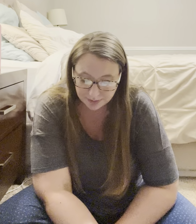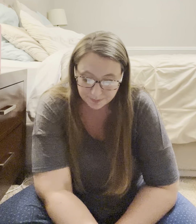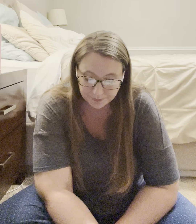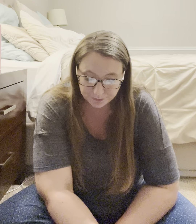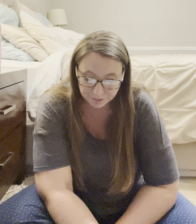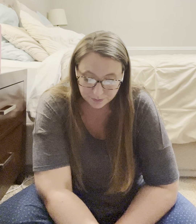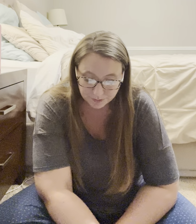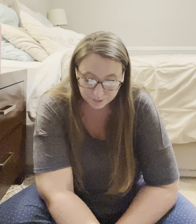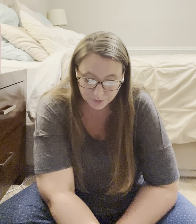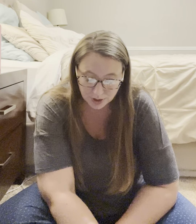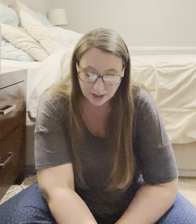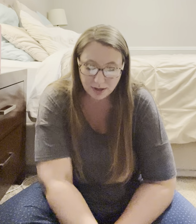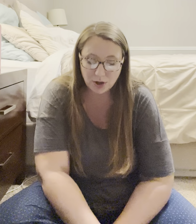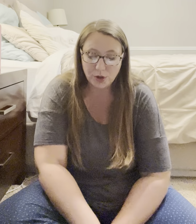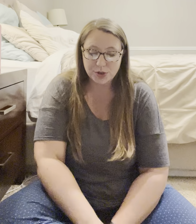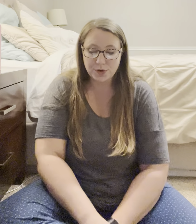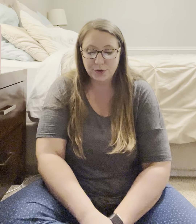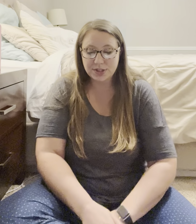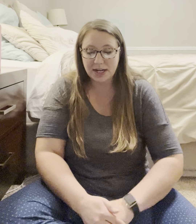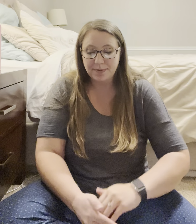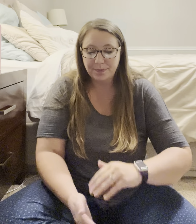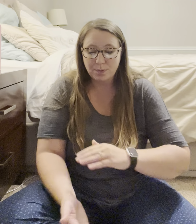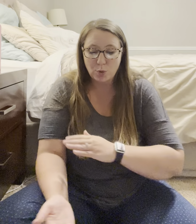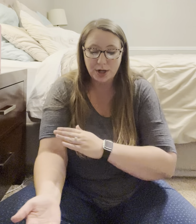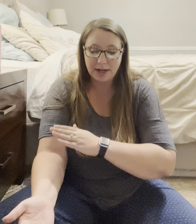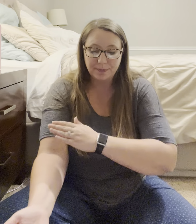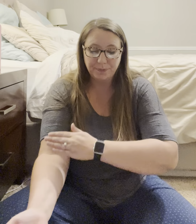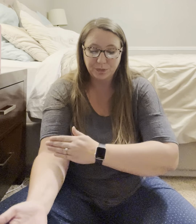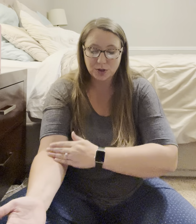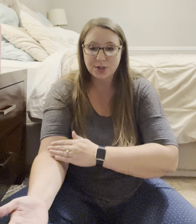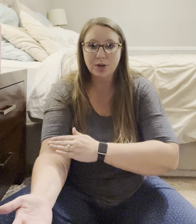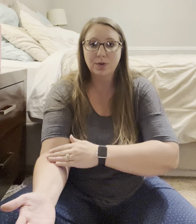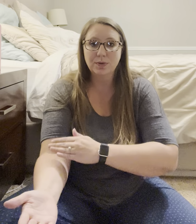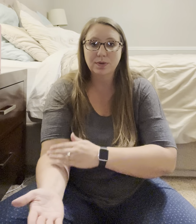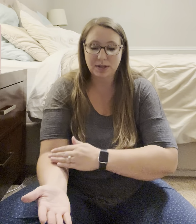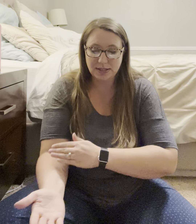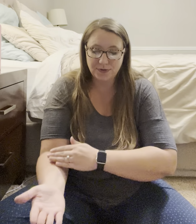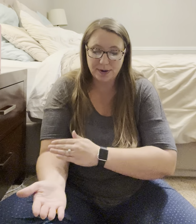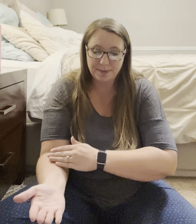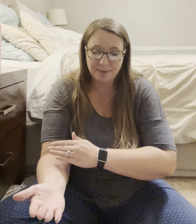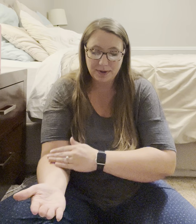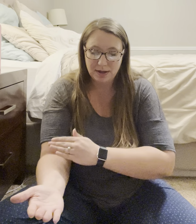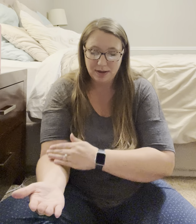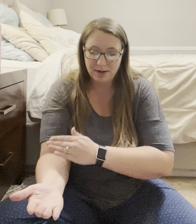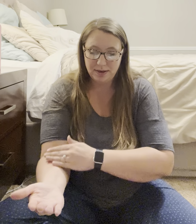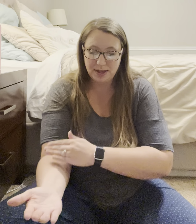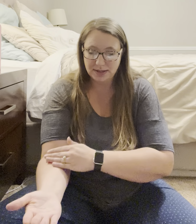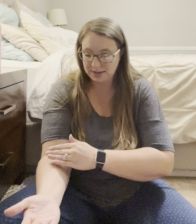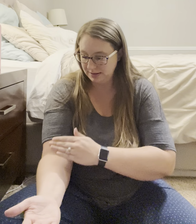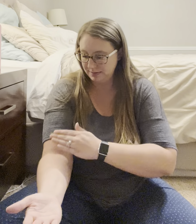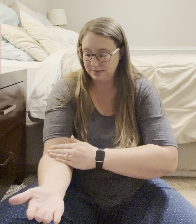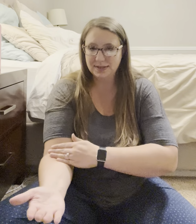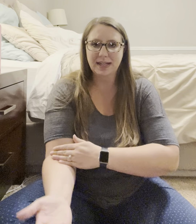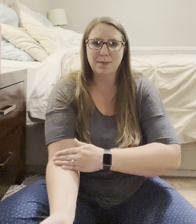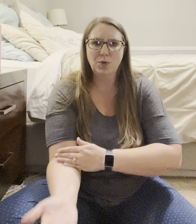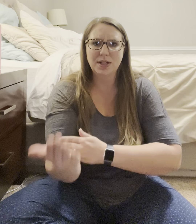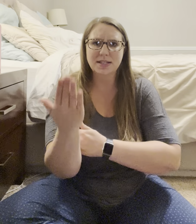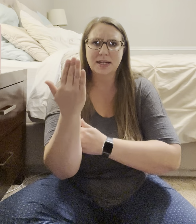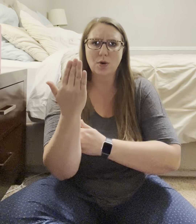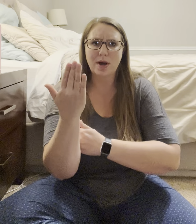Okay. So, first sign. Morning. Okay. it's from this. It's like I'm holding this. I go